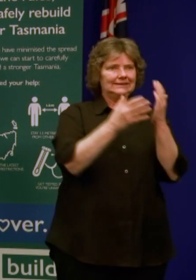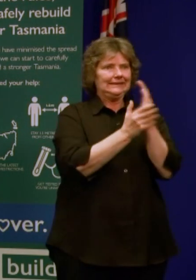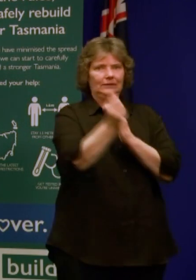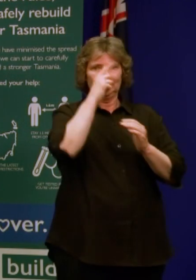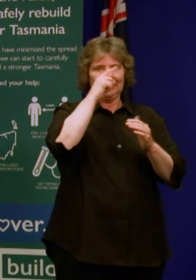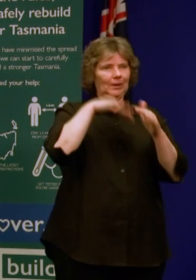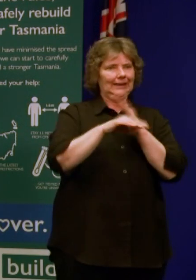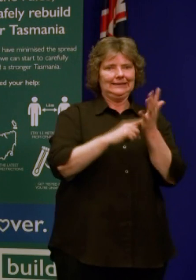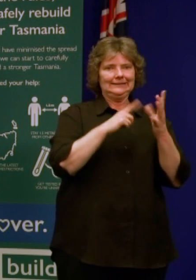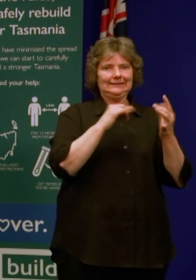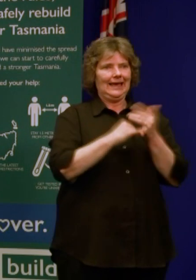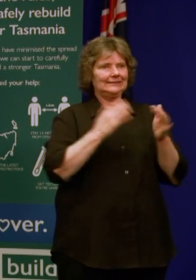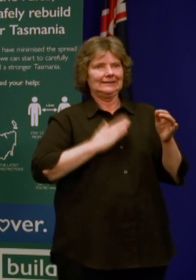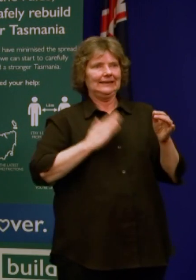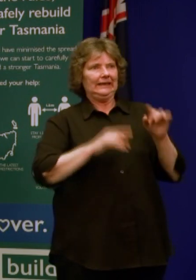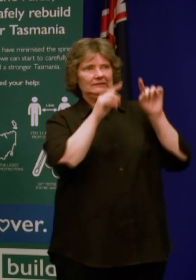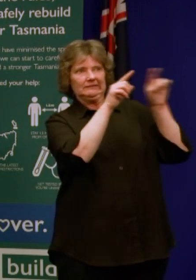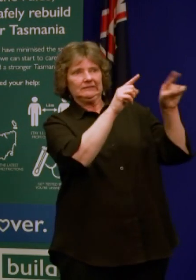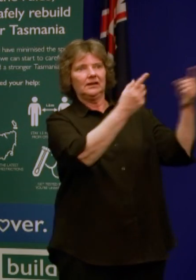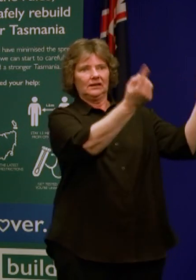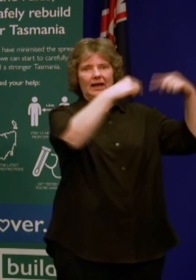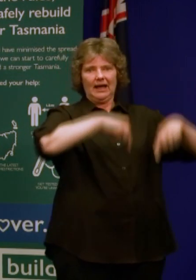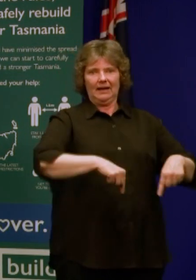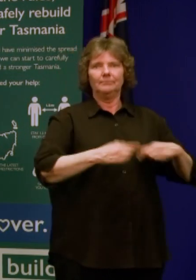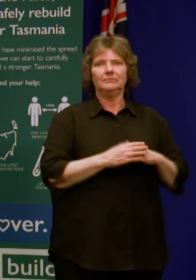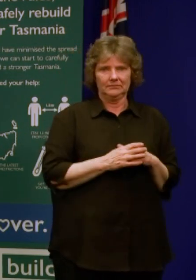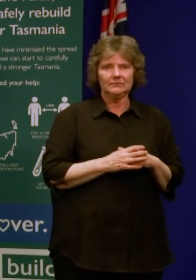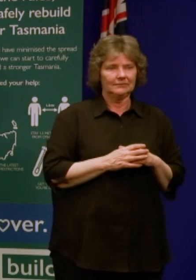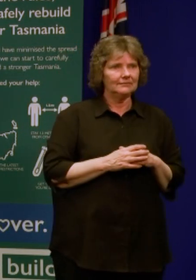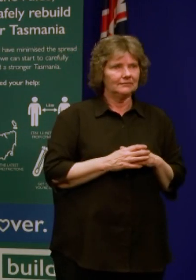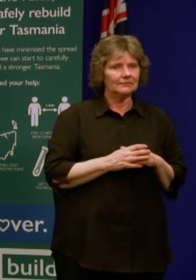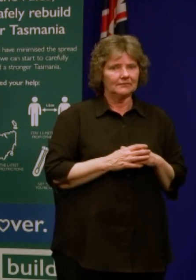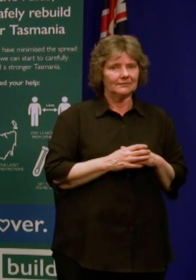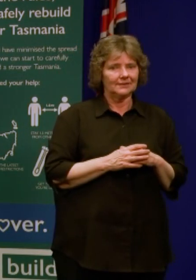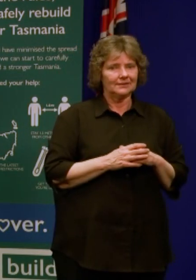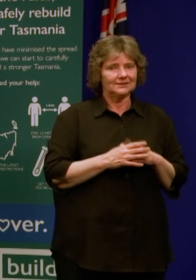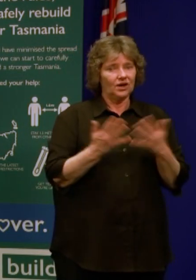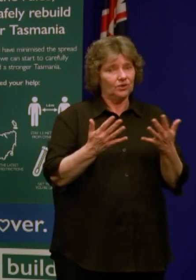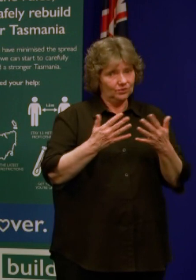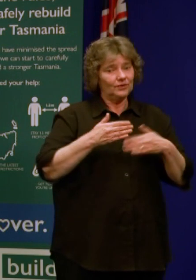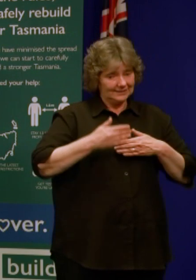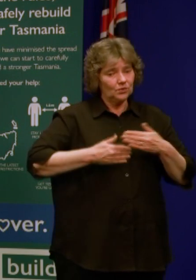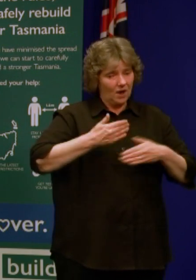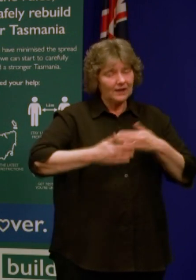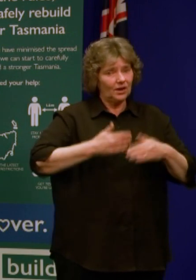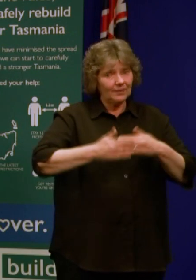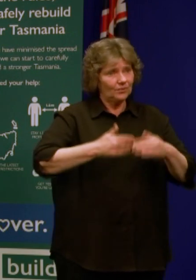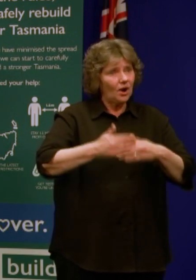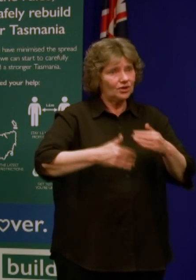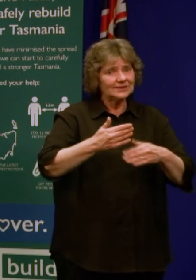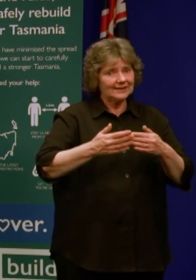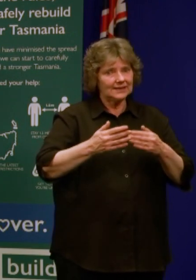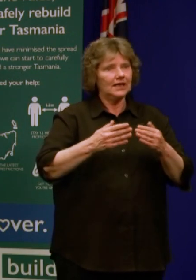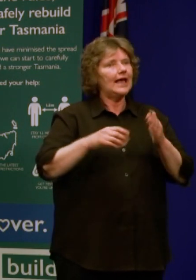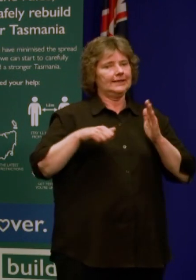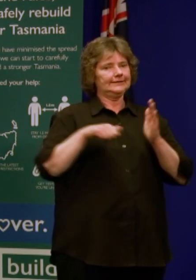do that. I'm not going to look in the paper to see if these people can do those skills. So it is an armed-length process. It is a rigorous